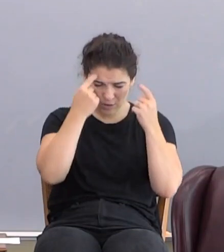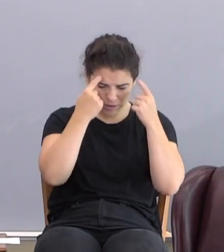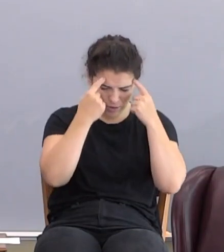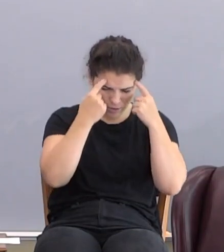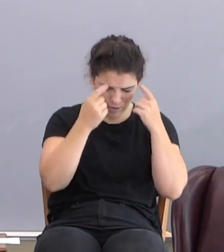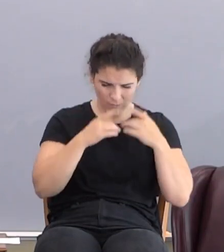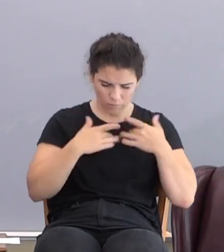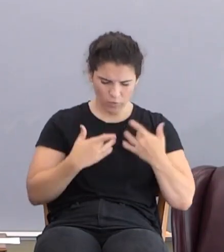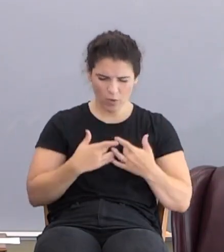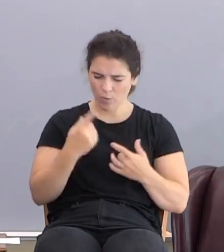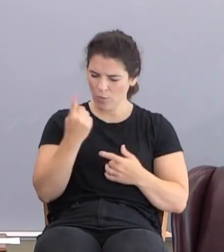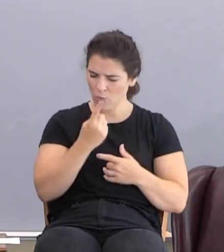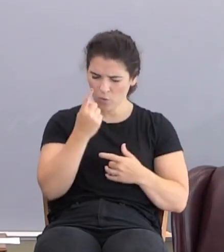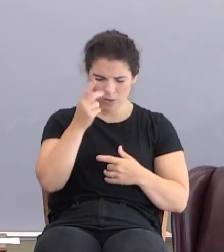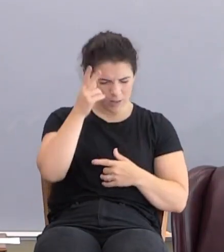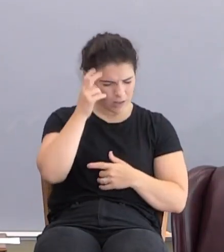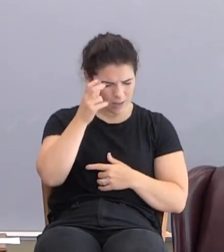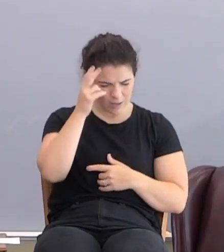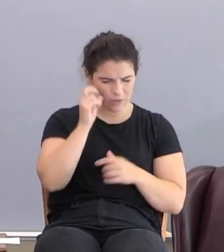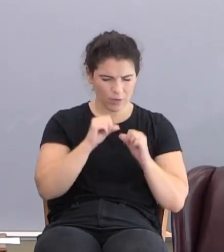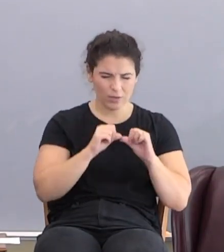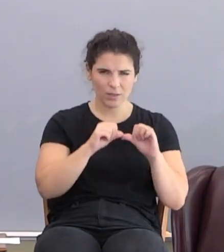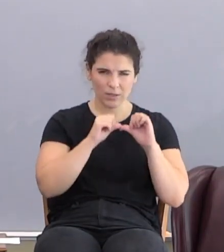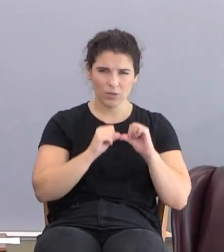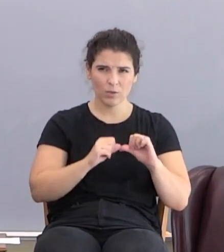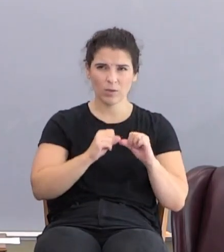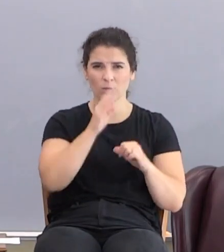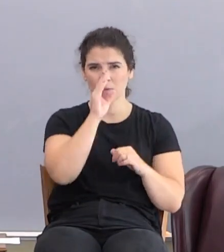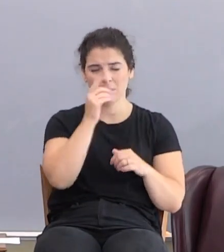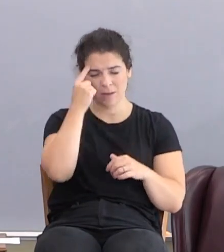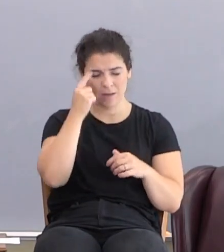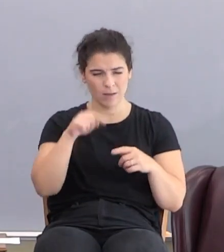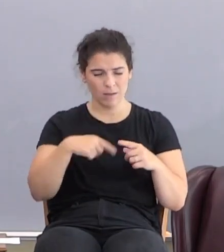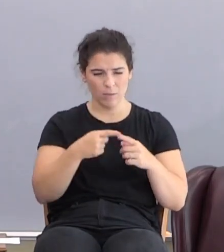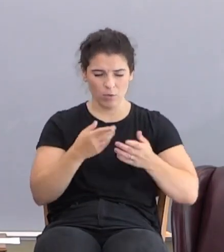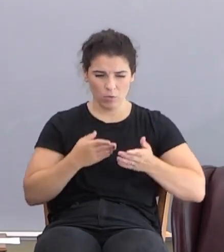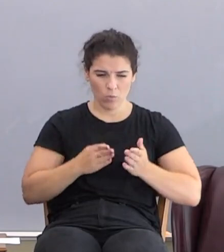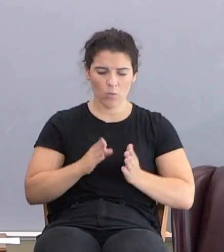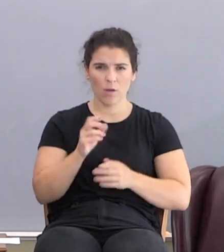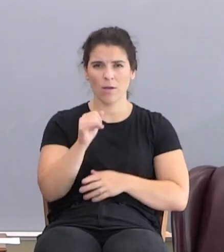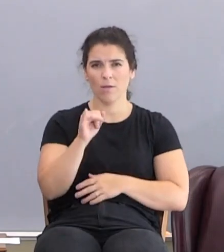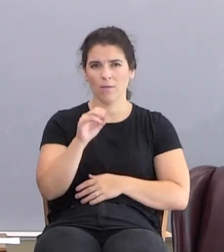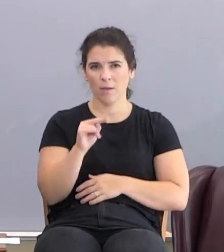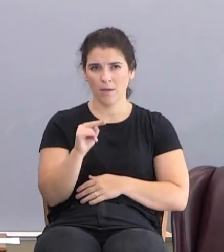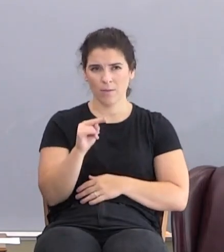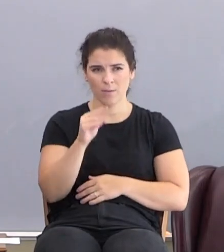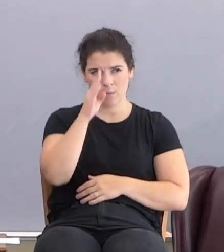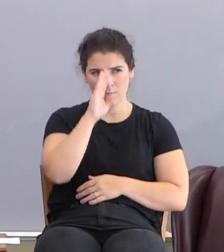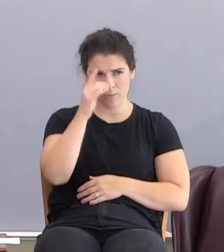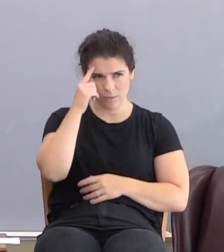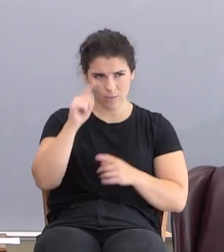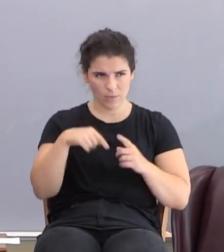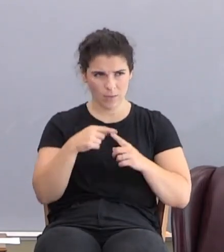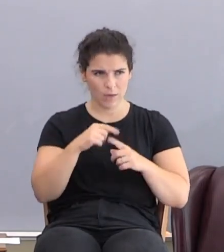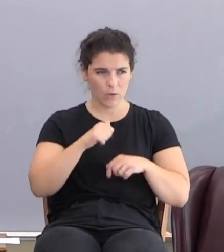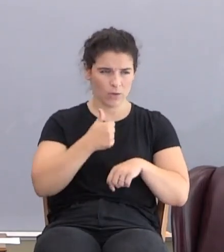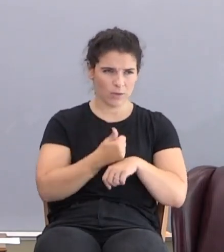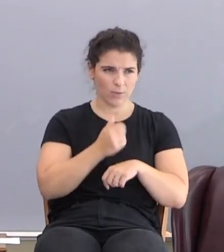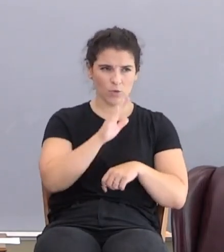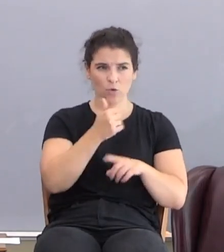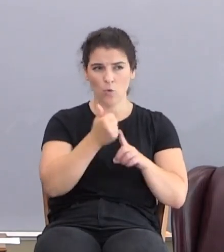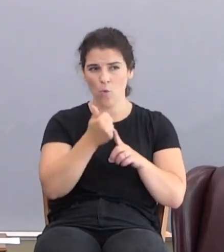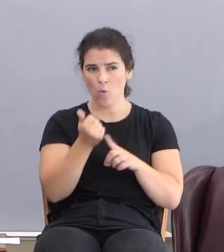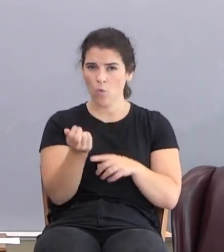evil continually. That's what God thinks about the way of Cain. That's what God thinks about going about to establish your own